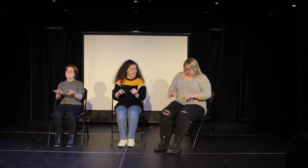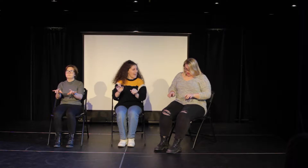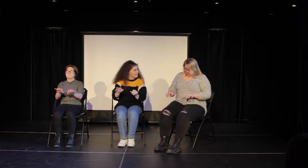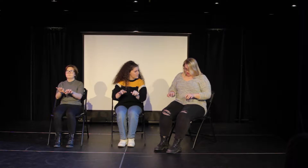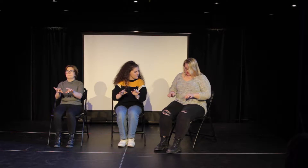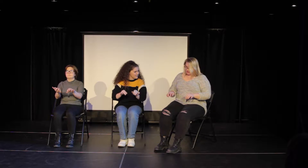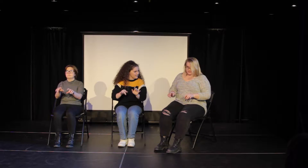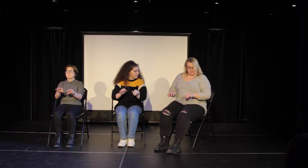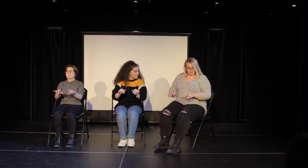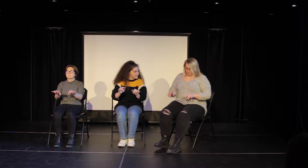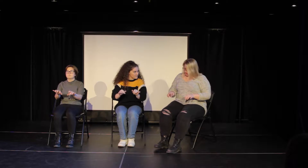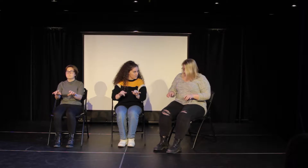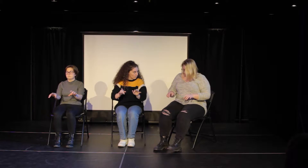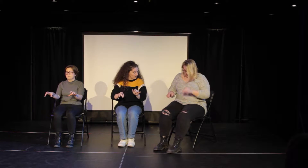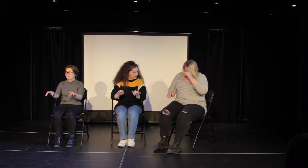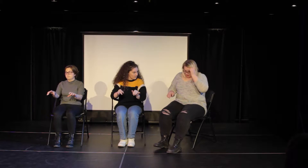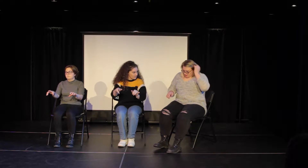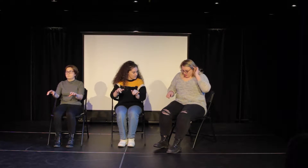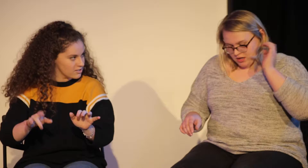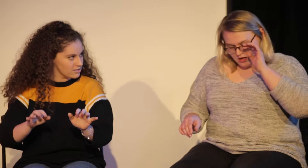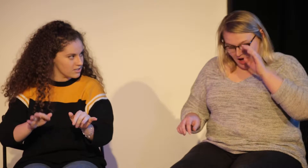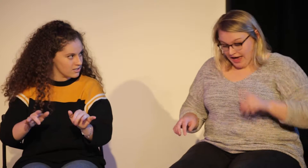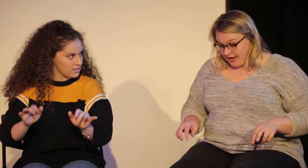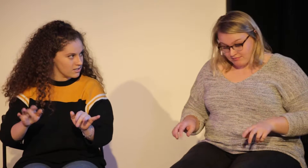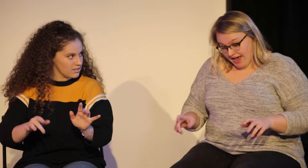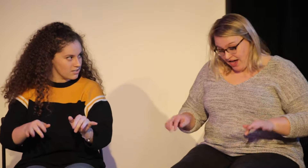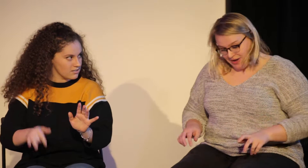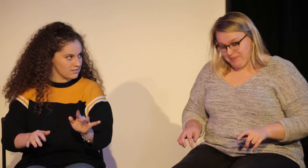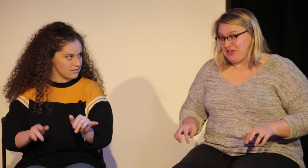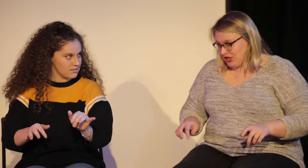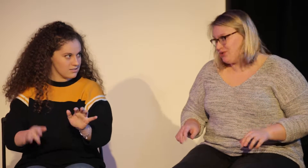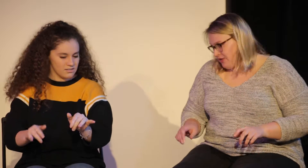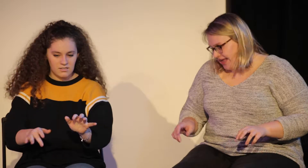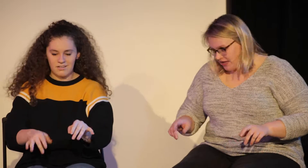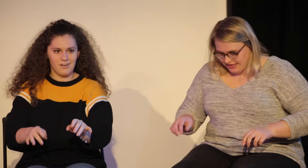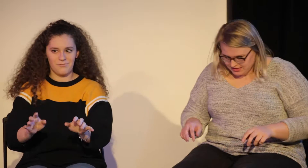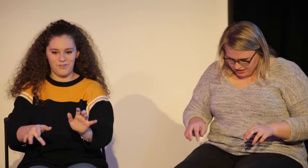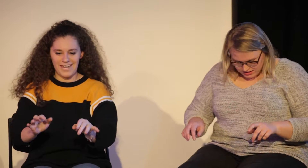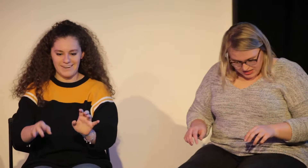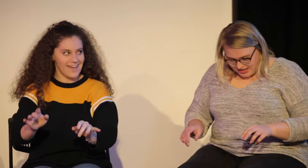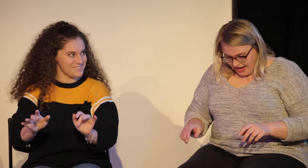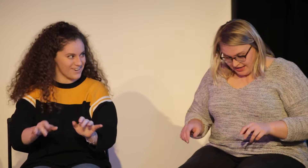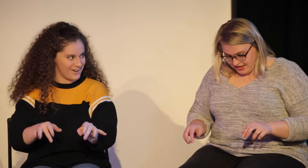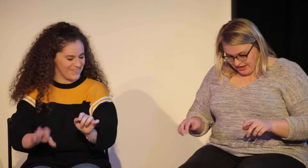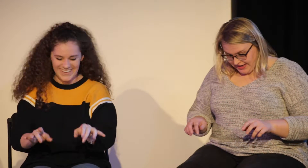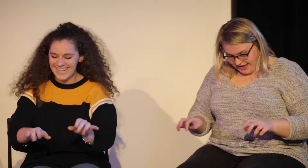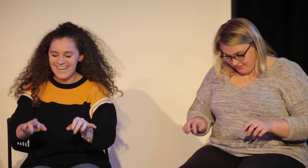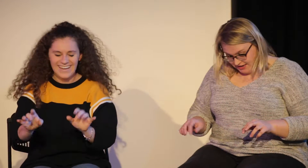How do you see the numbers this quarter? I know. Absolutely ridiculous. Freaking nuts though. can't like